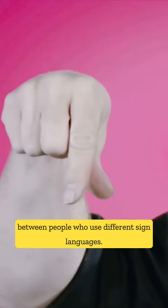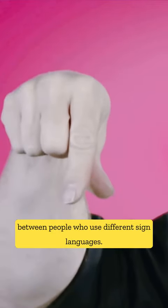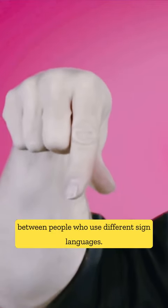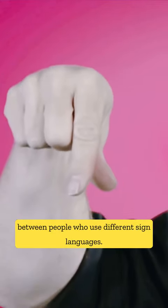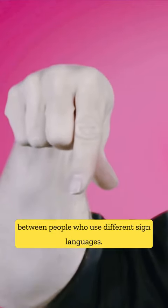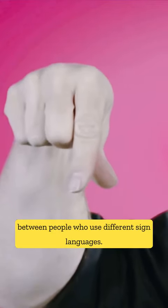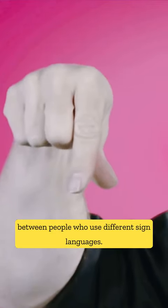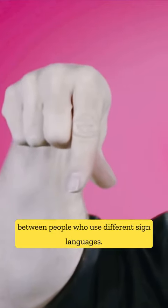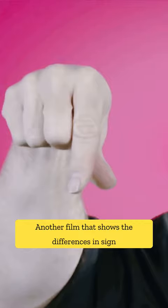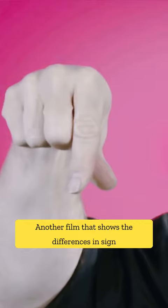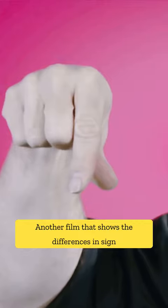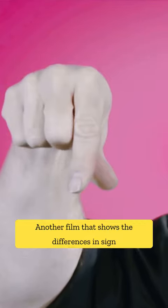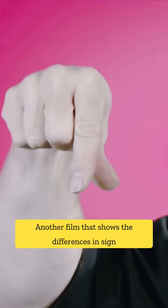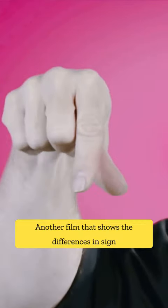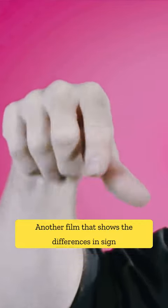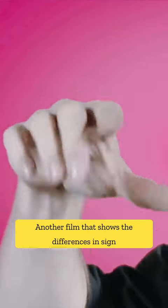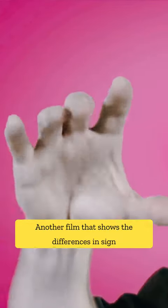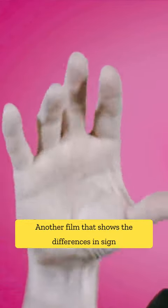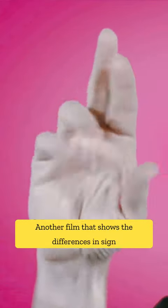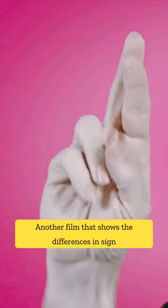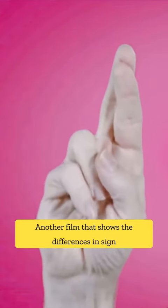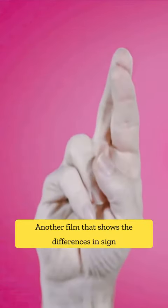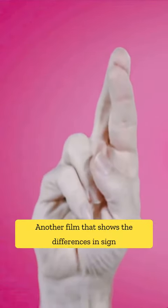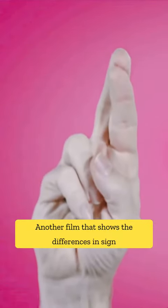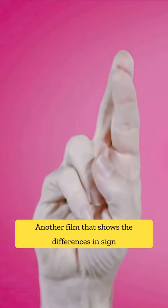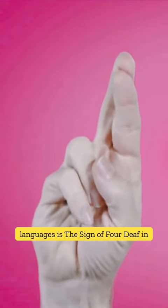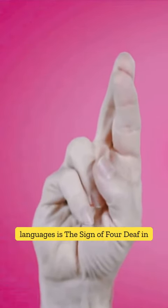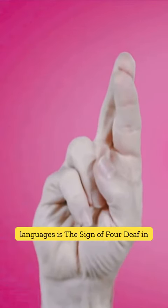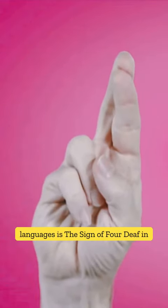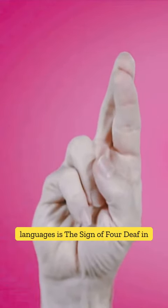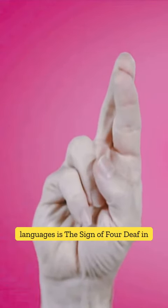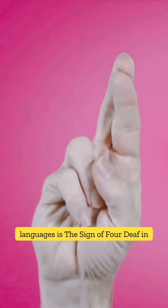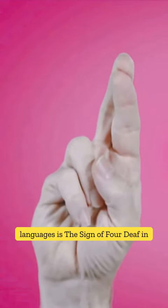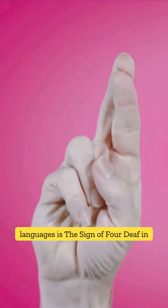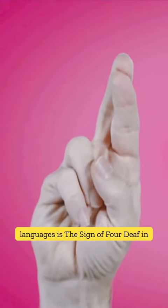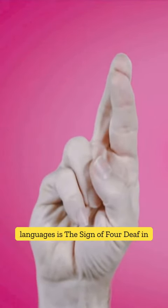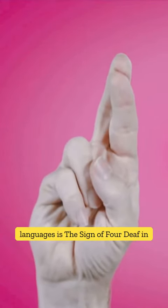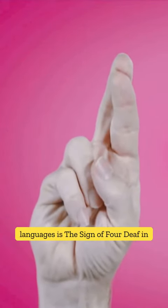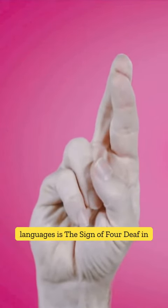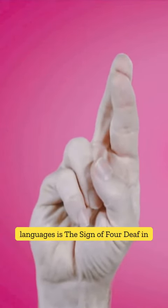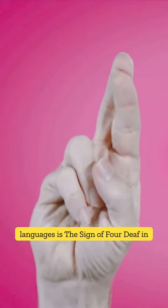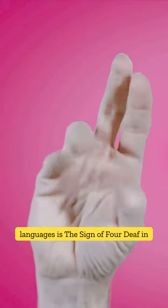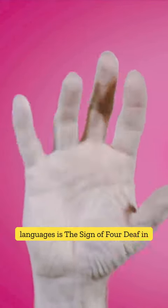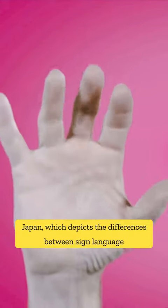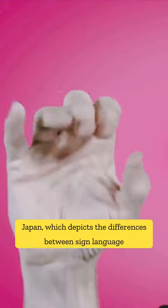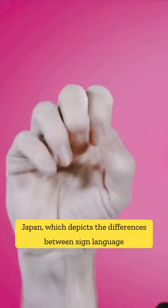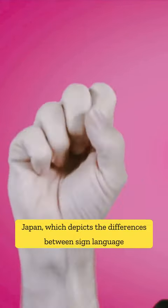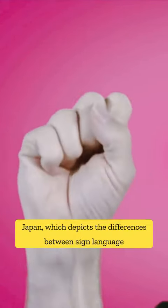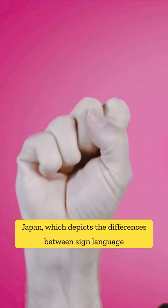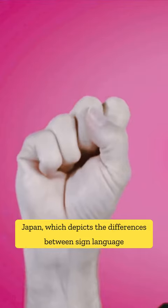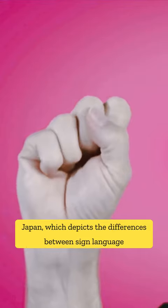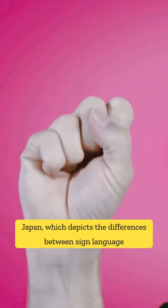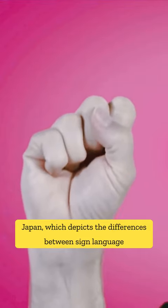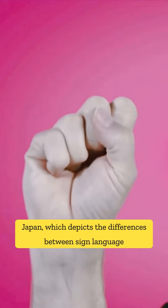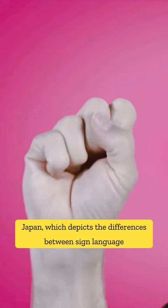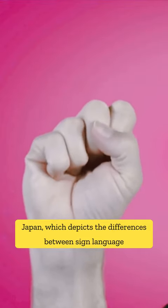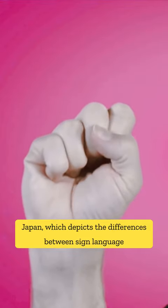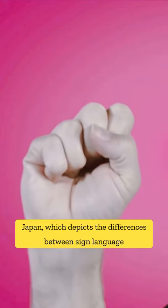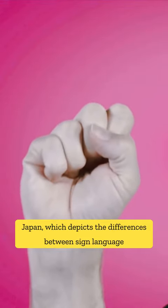sign languages. Another film that shows the differences in sign languages is The Sign of Four, Deaf in Japan, which depicts the differences between